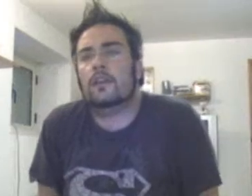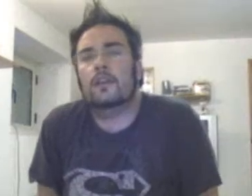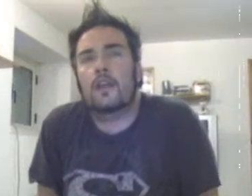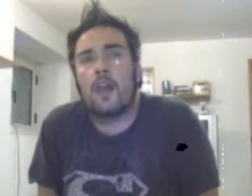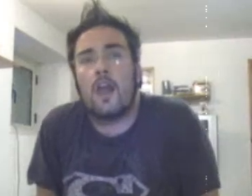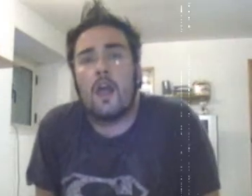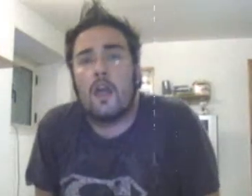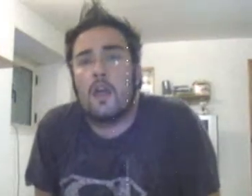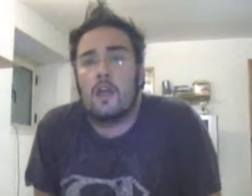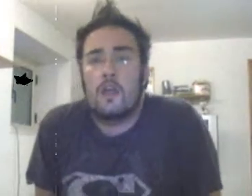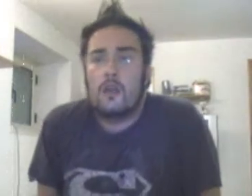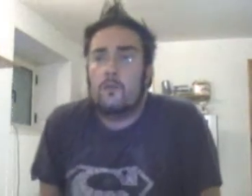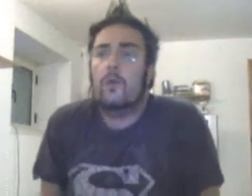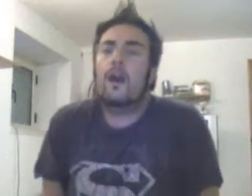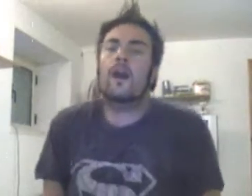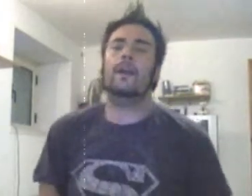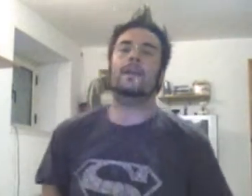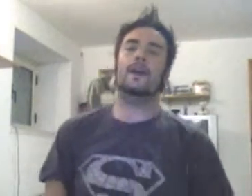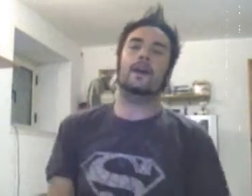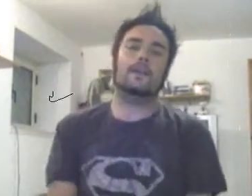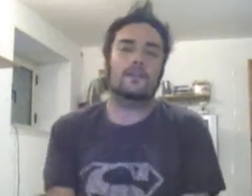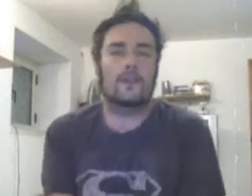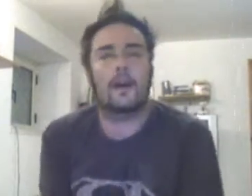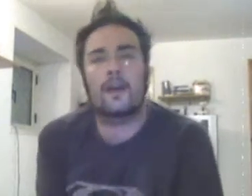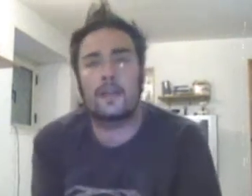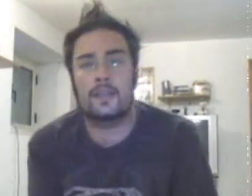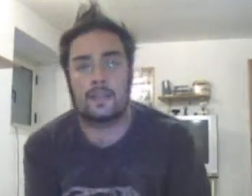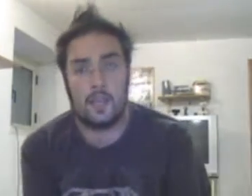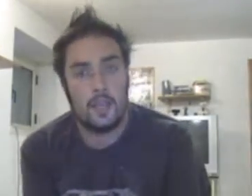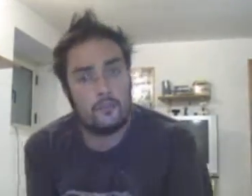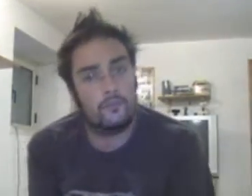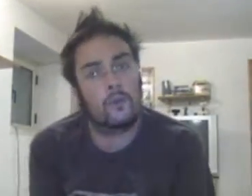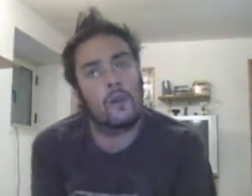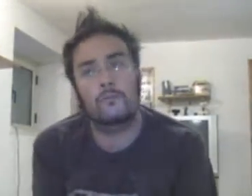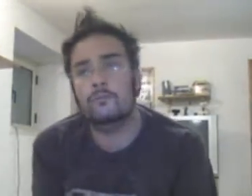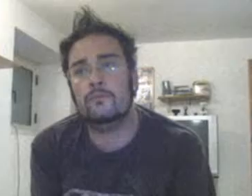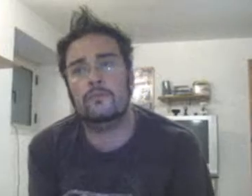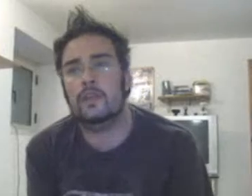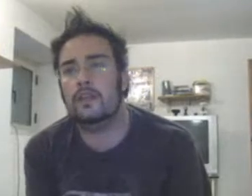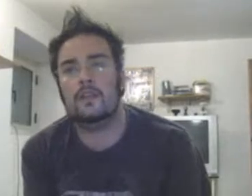Why are you hiding from me?